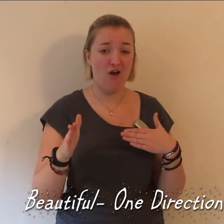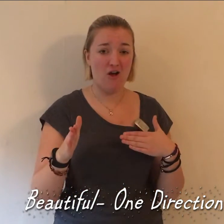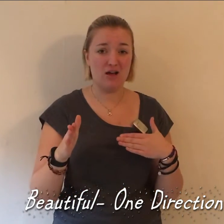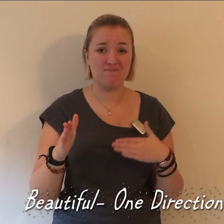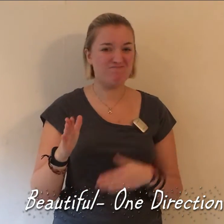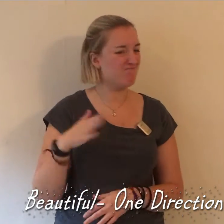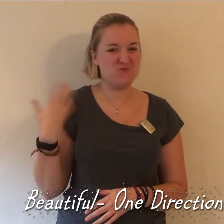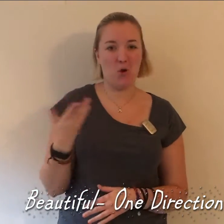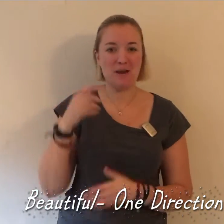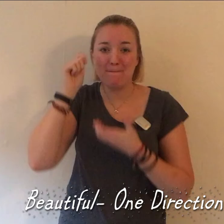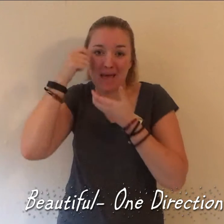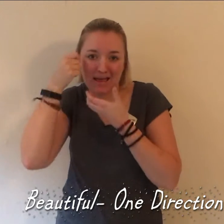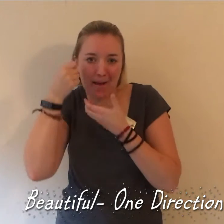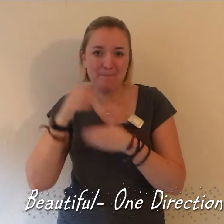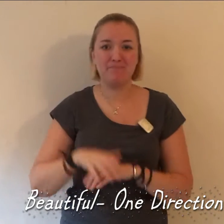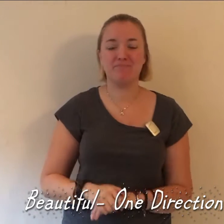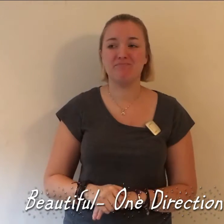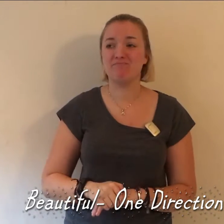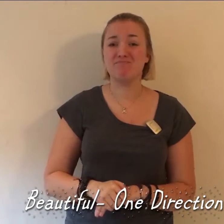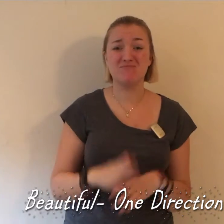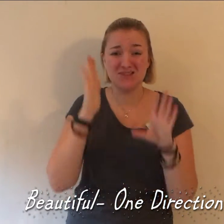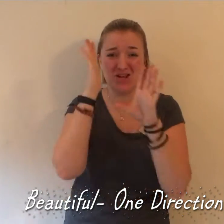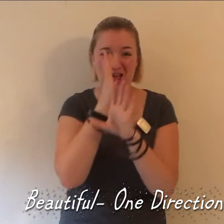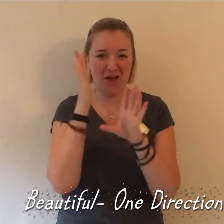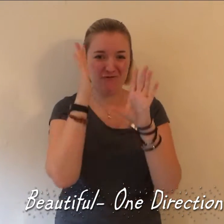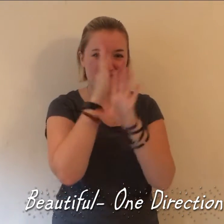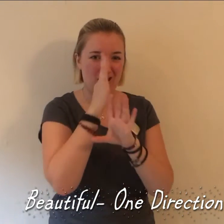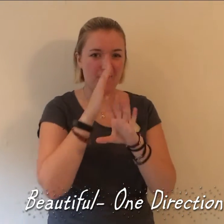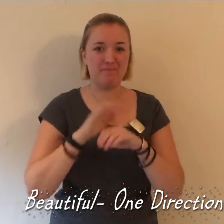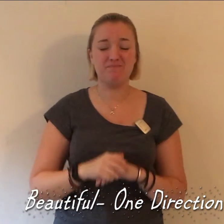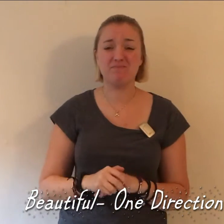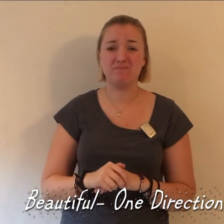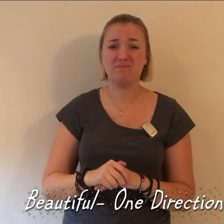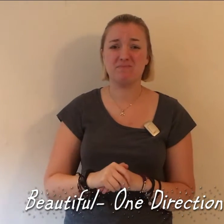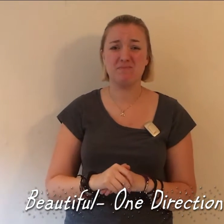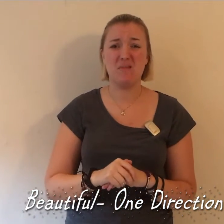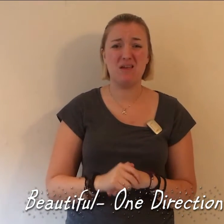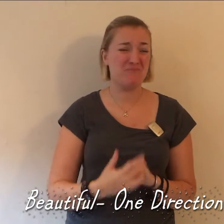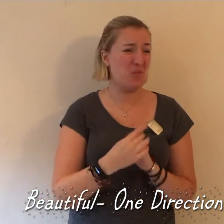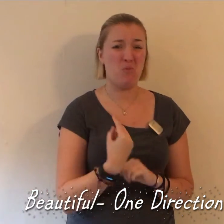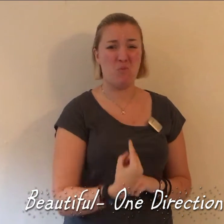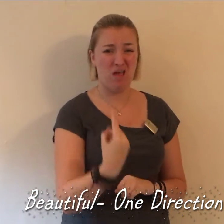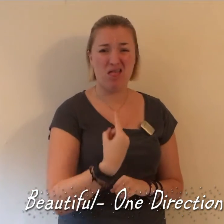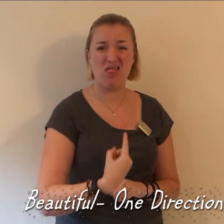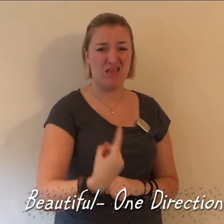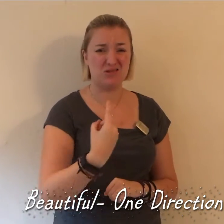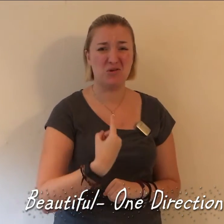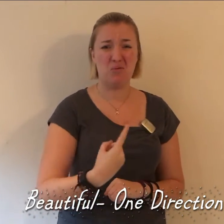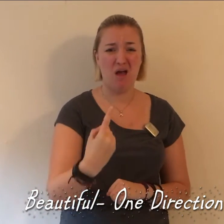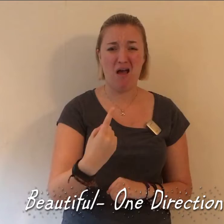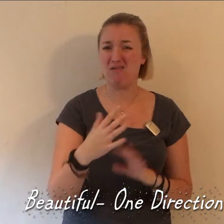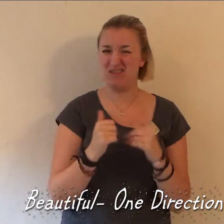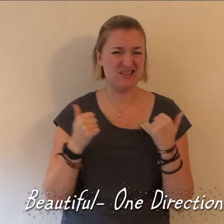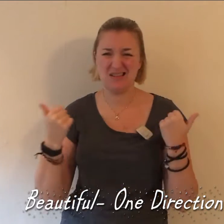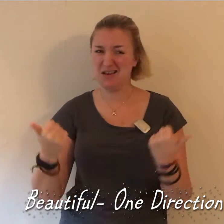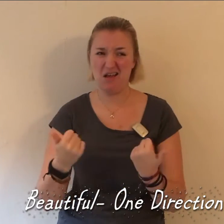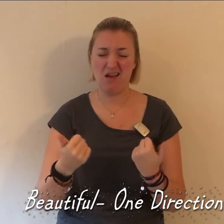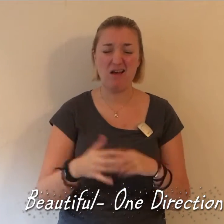Don't need makeup to cover up Being the way that you are is enough